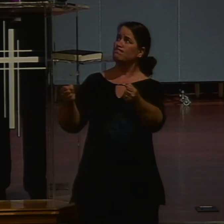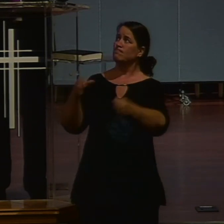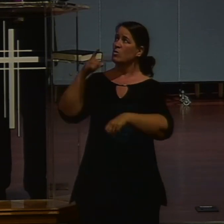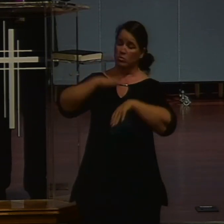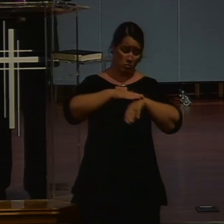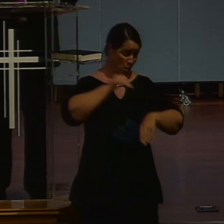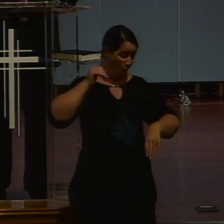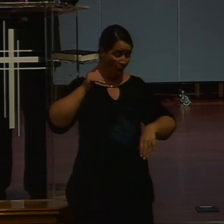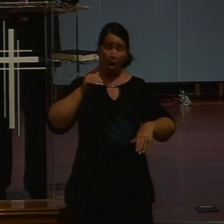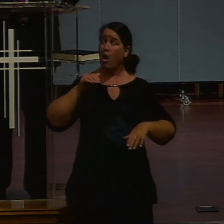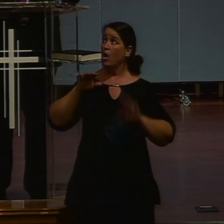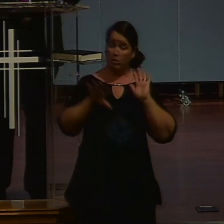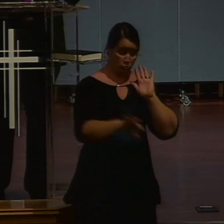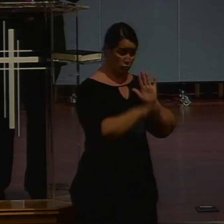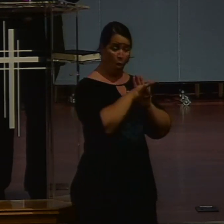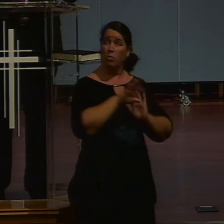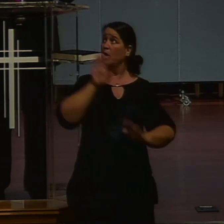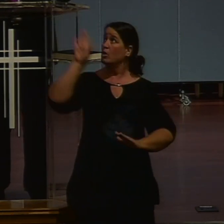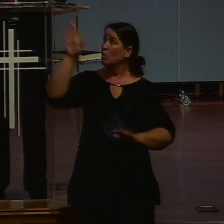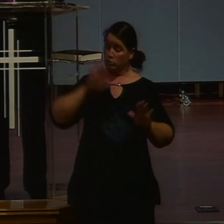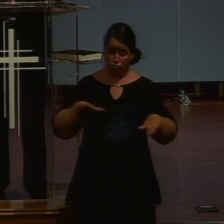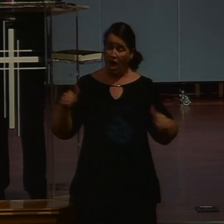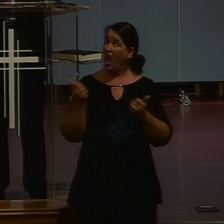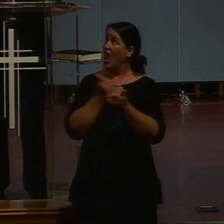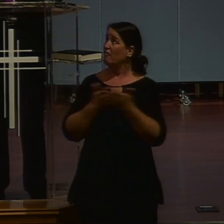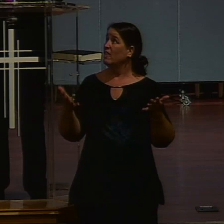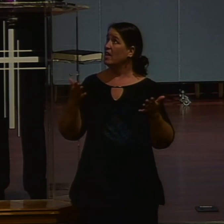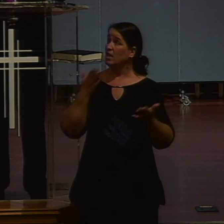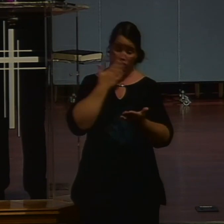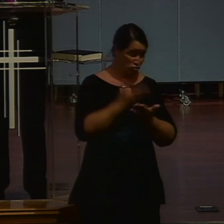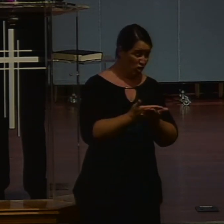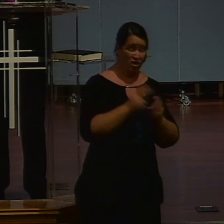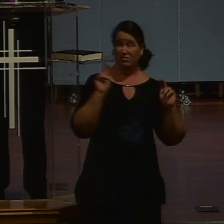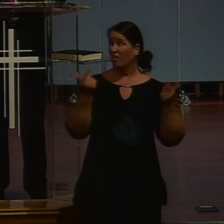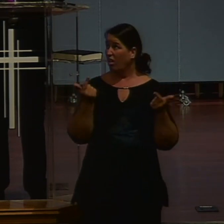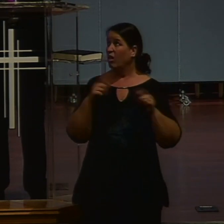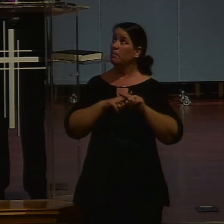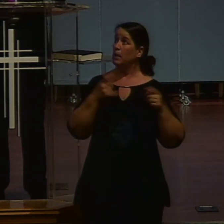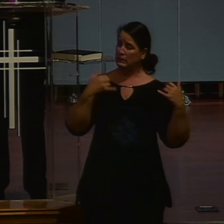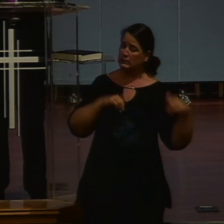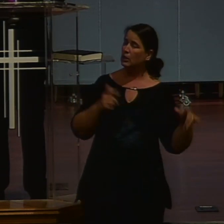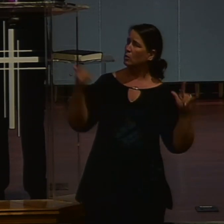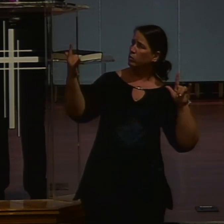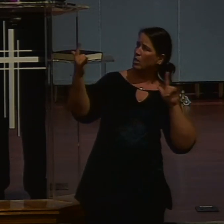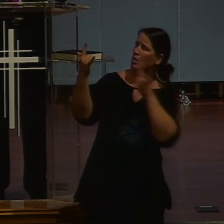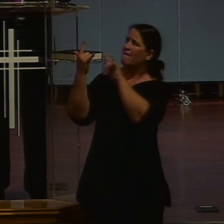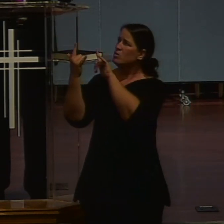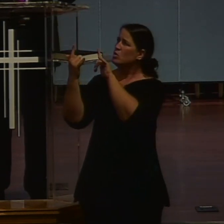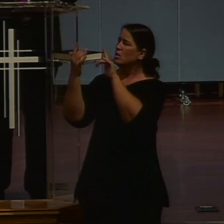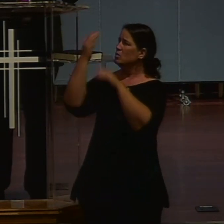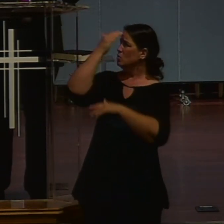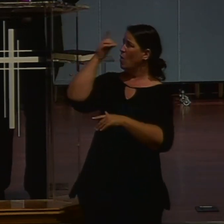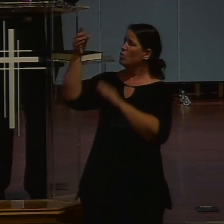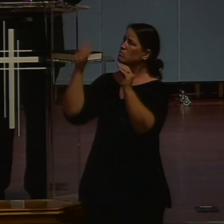us. You've chosen us to be your children. And all things in life are not good. You've told us because you have called us to love you and to know you. You